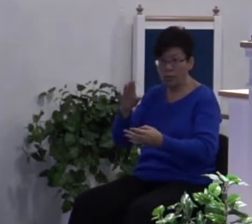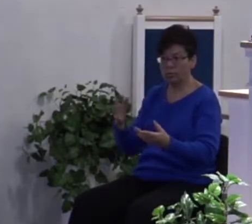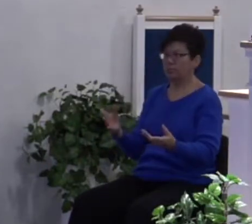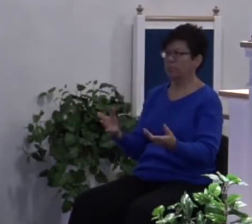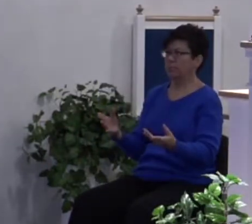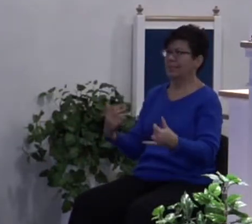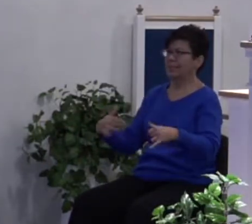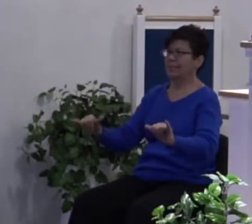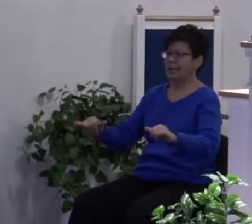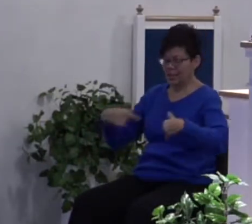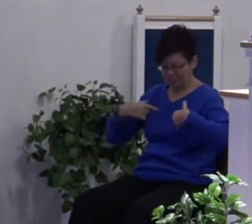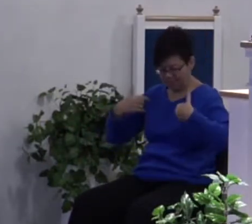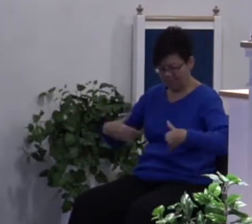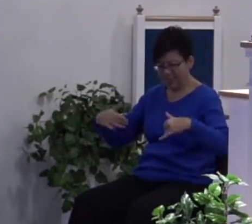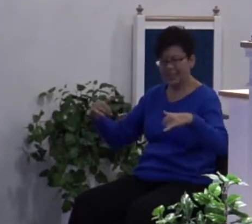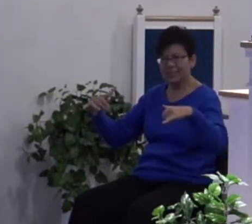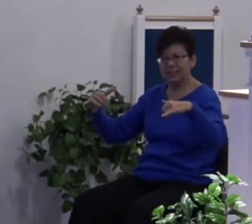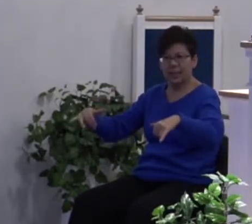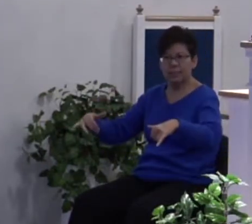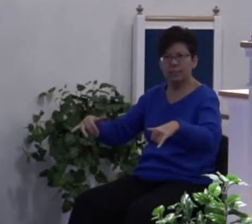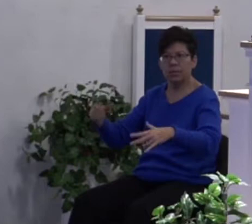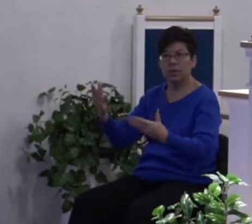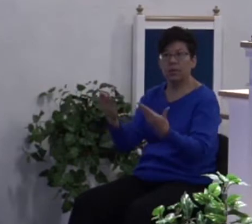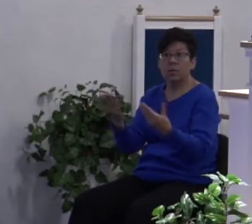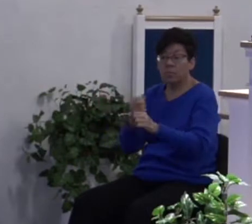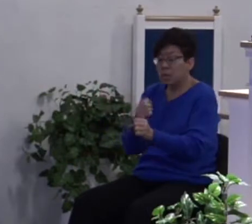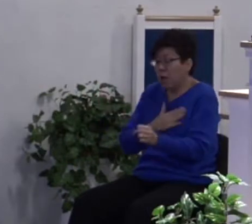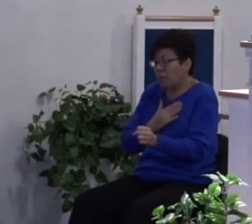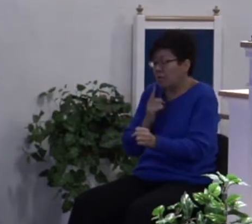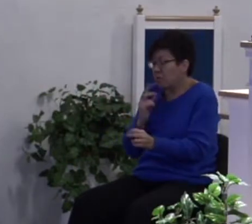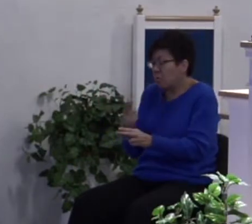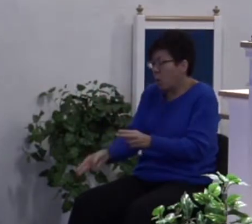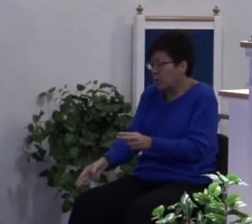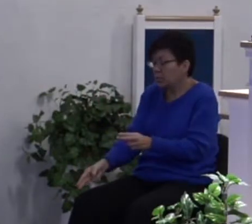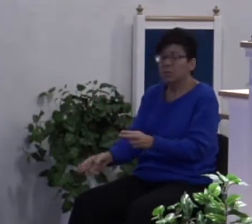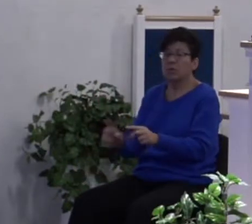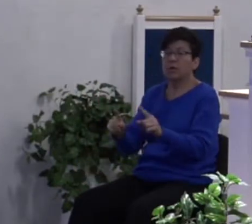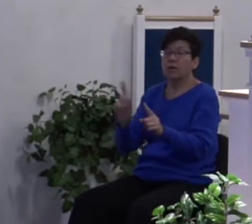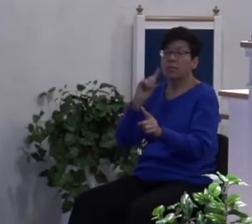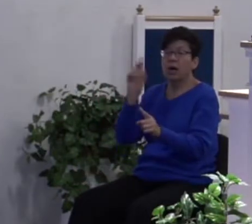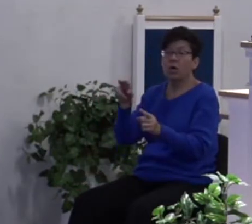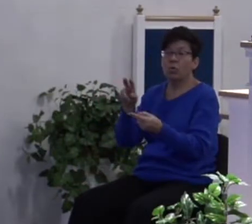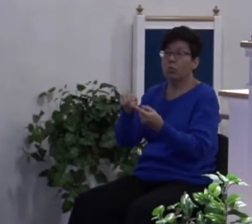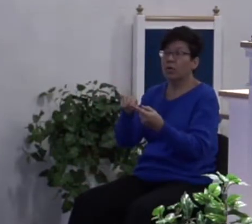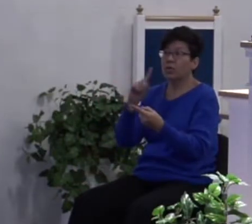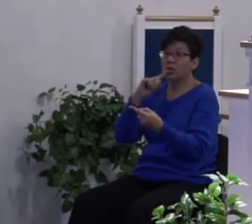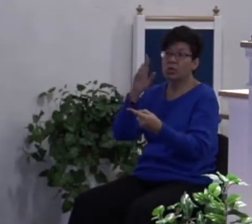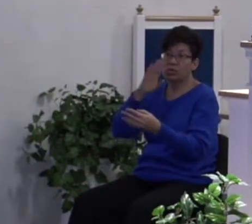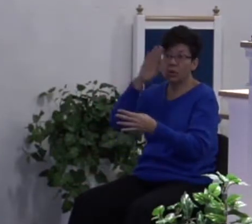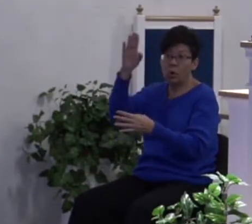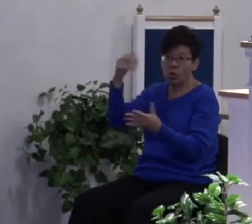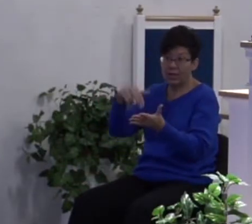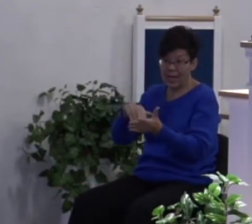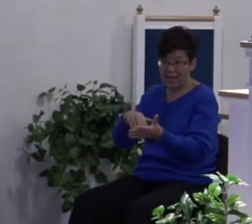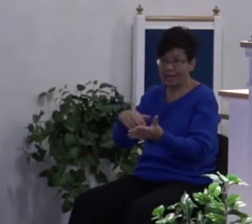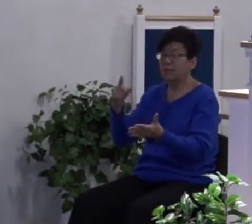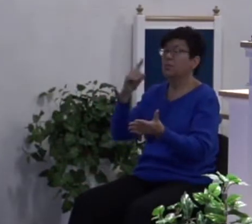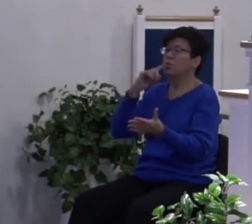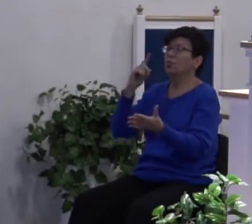just like you was. It might make you happy for the moment but once you come down off your high you still got to deal with